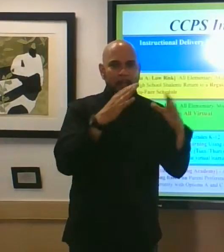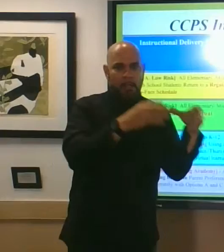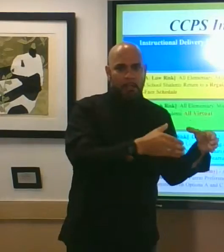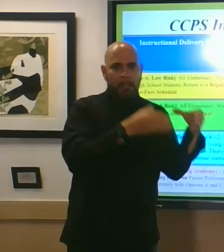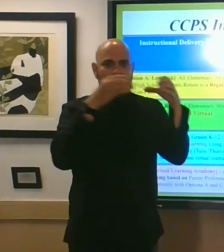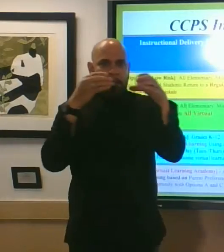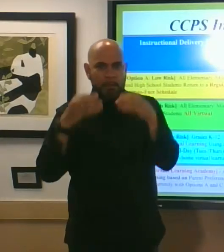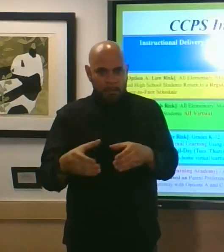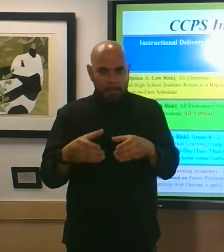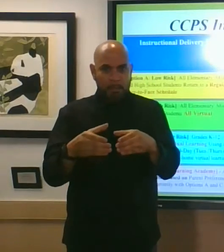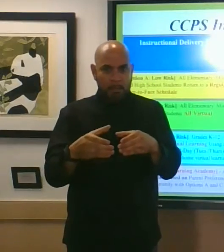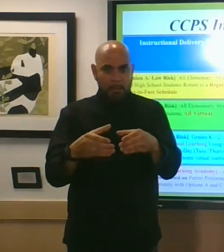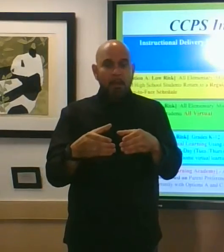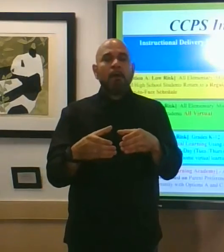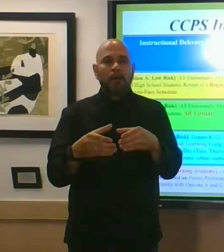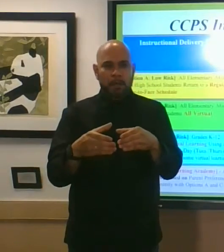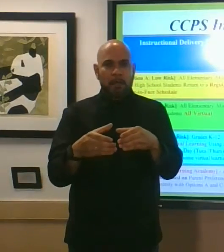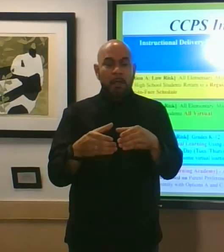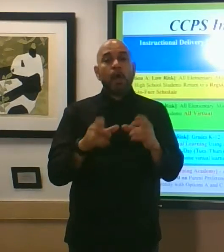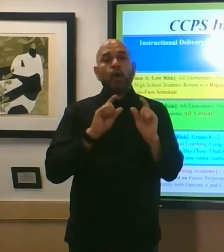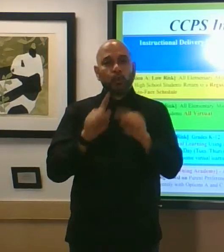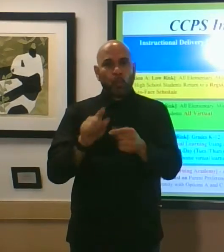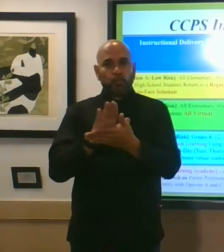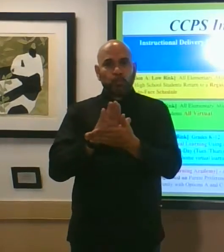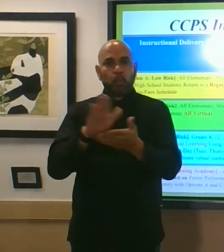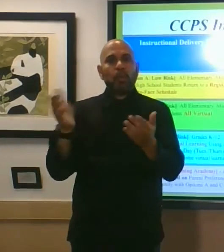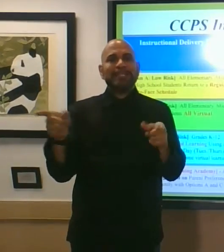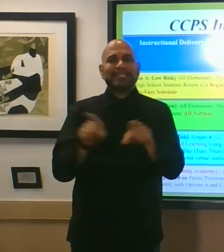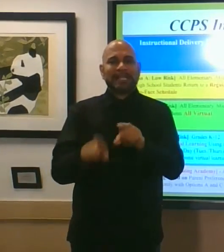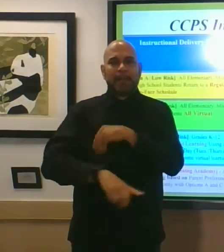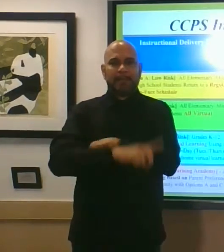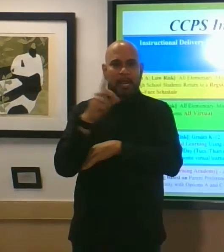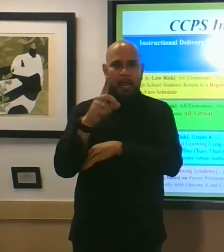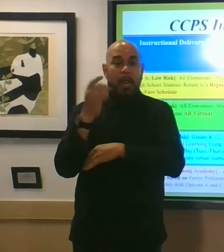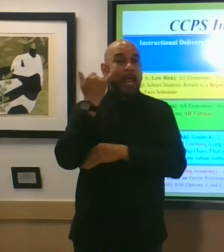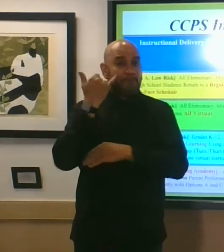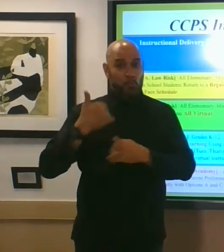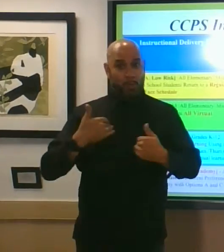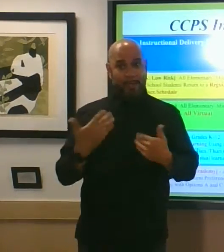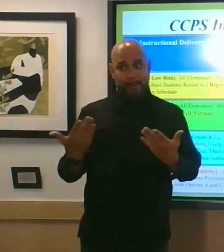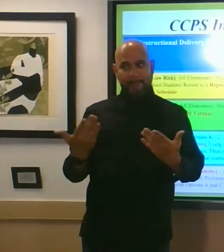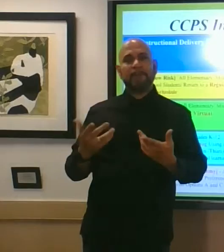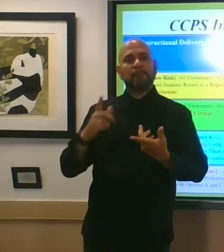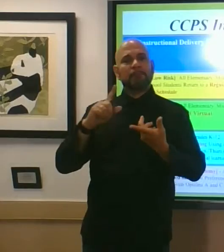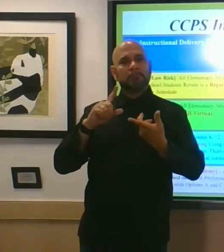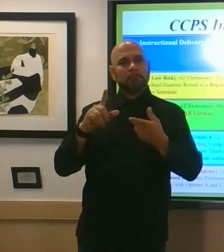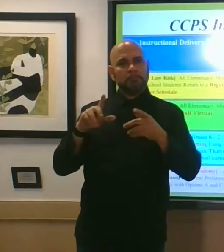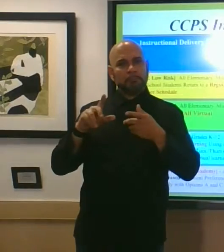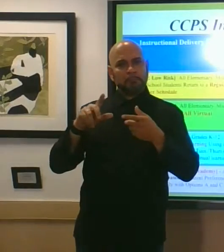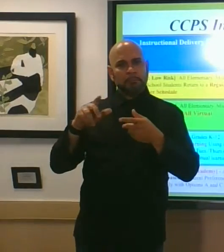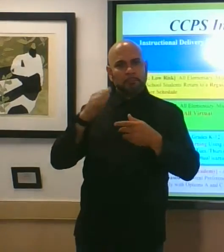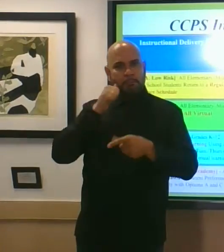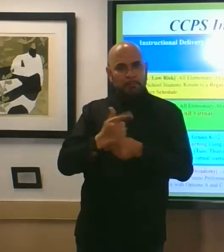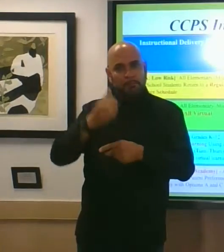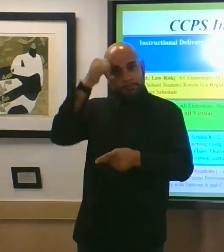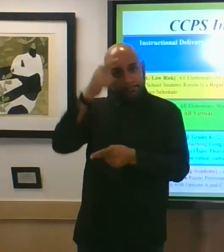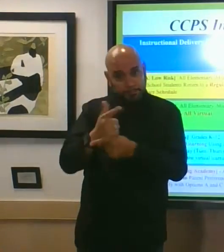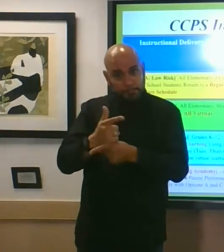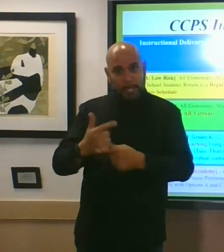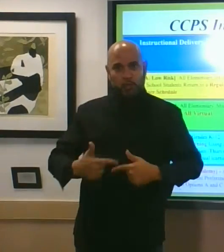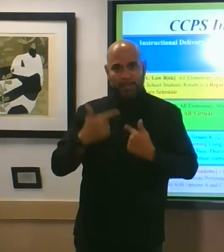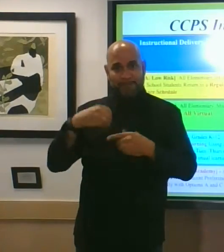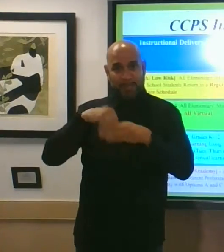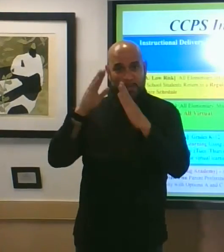on the same day so if you have siblings and you all are living in one